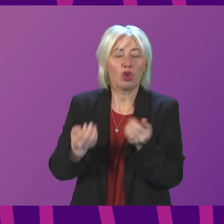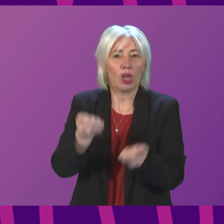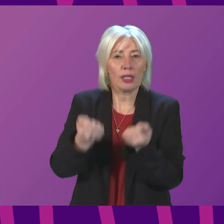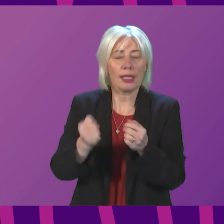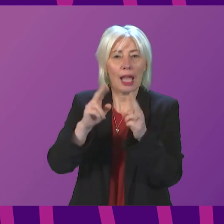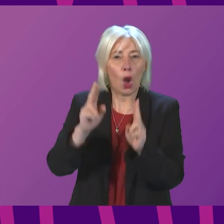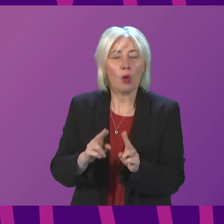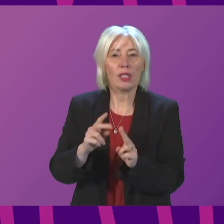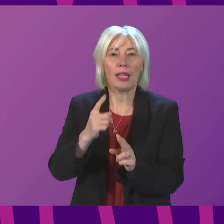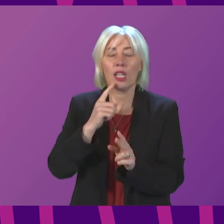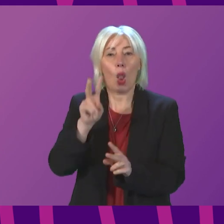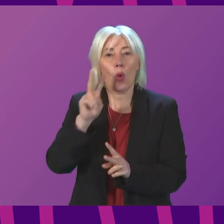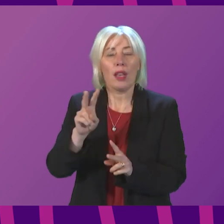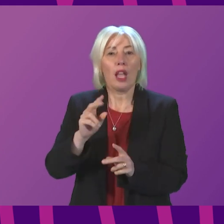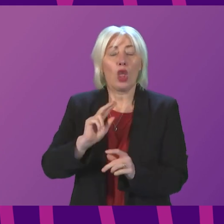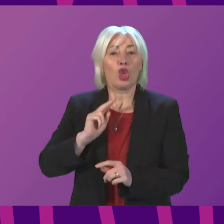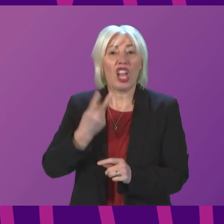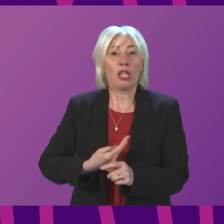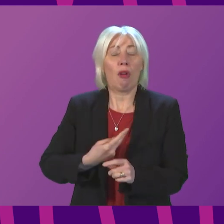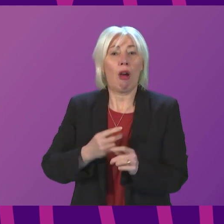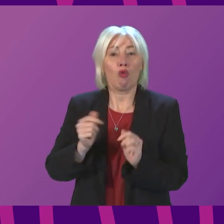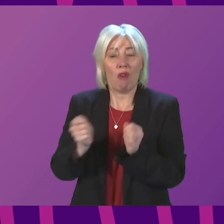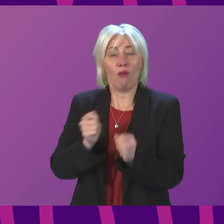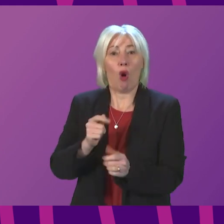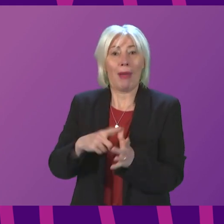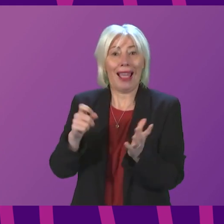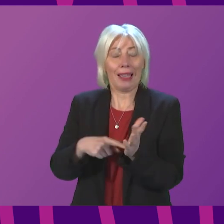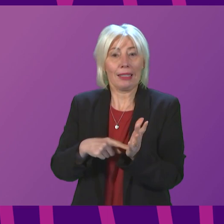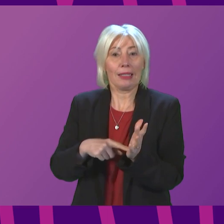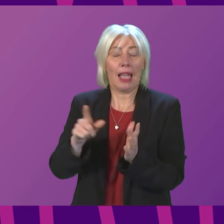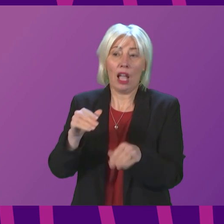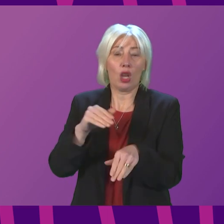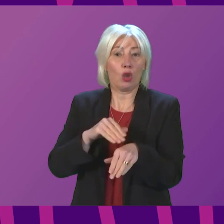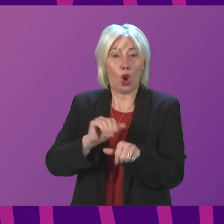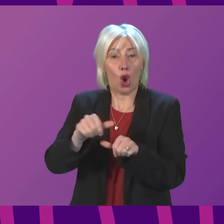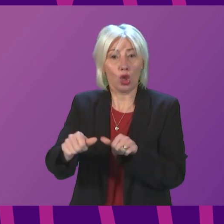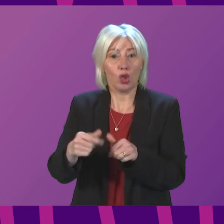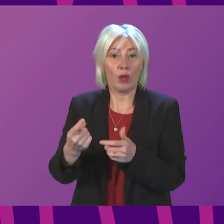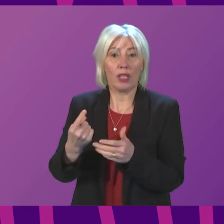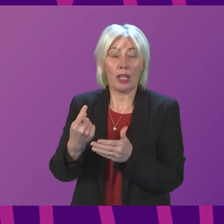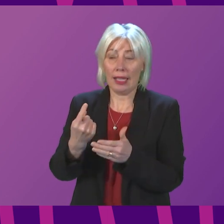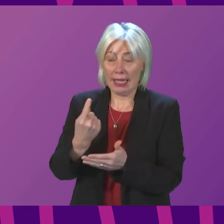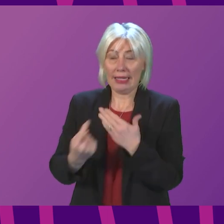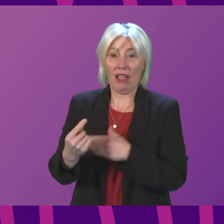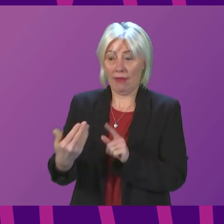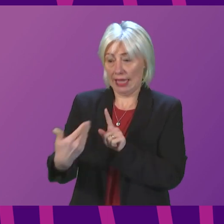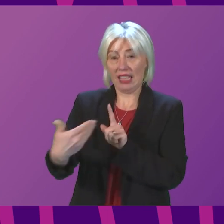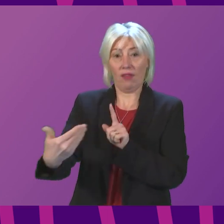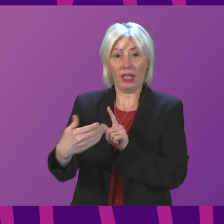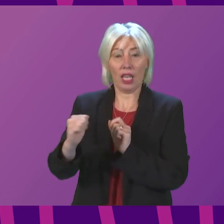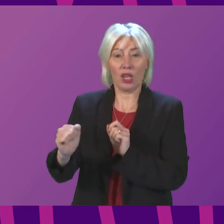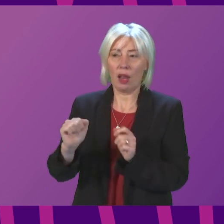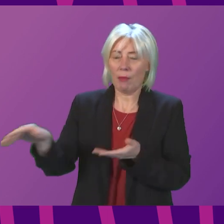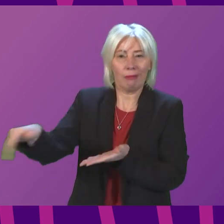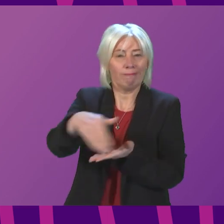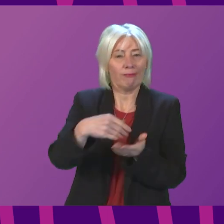outlined the need to improve healthcare services for transgender people and potential consequences of self-identification, such as collection